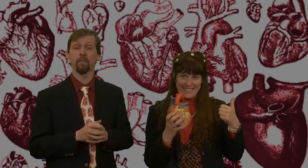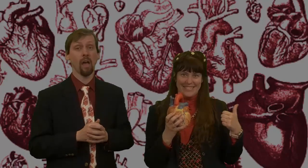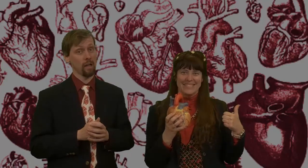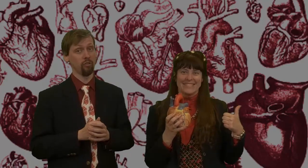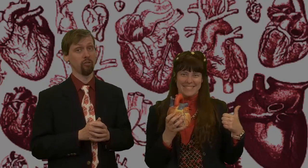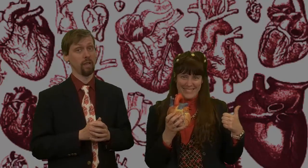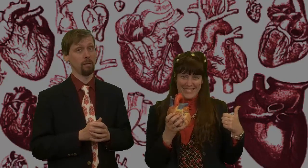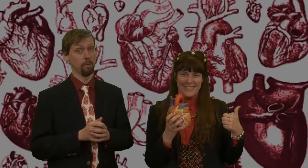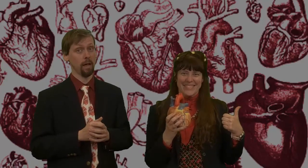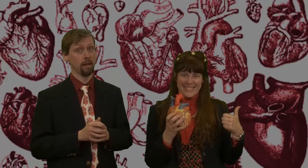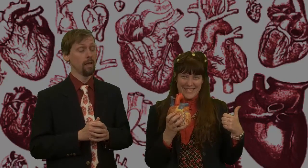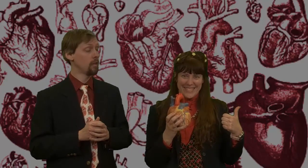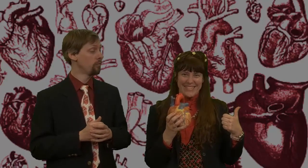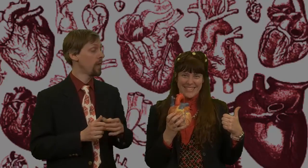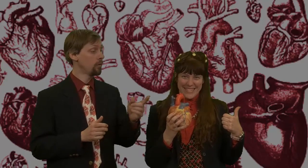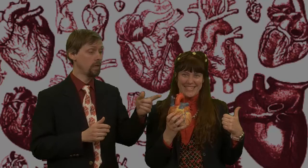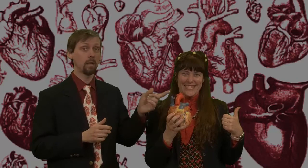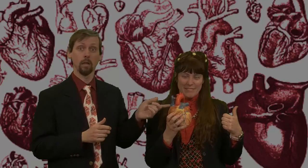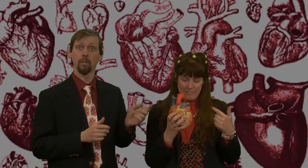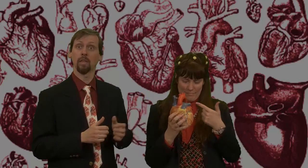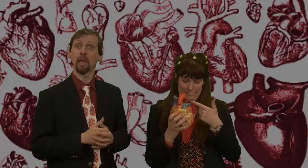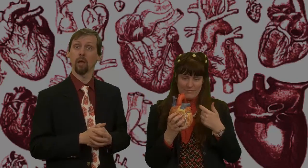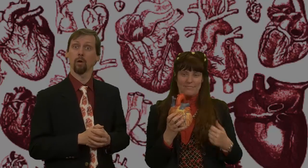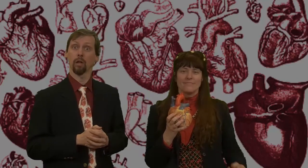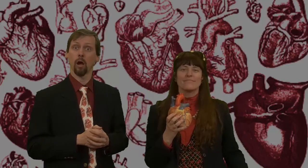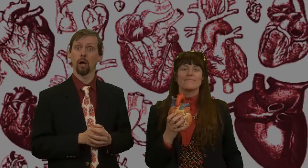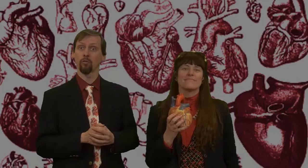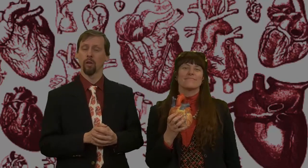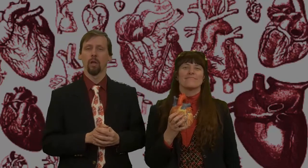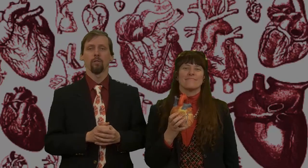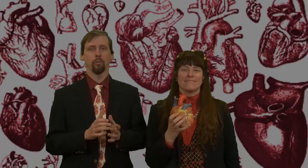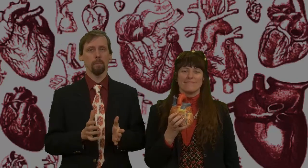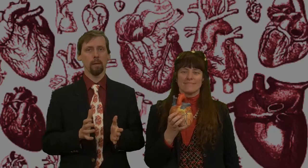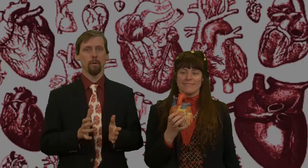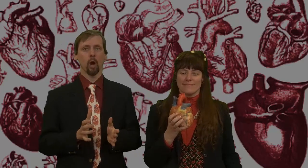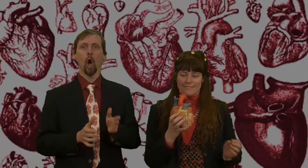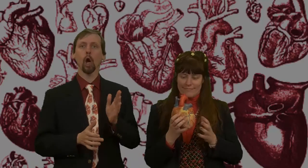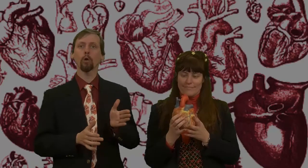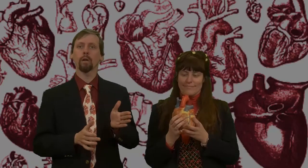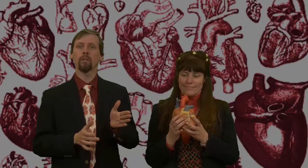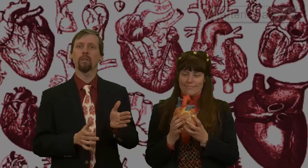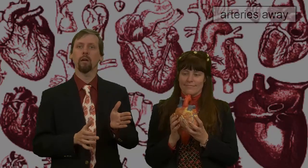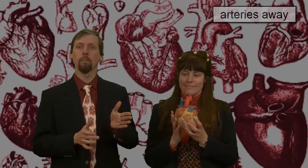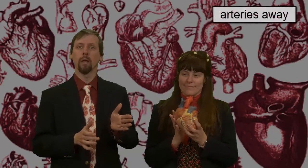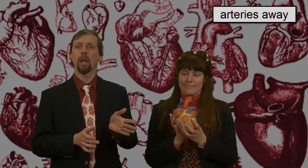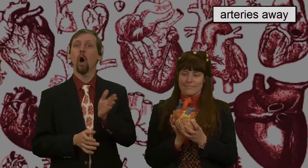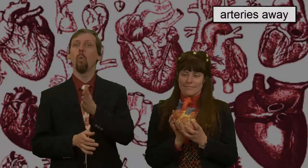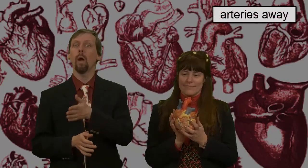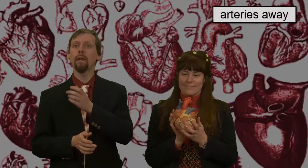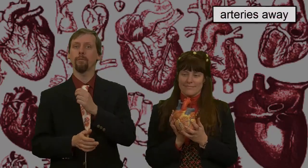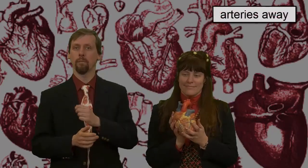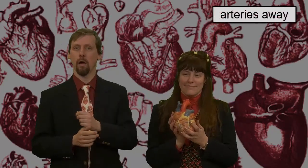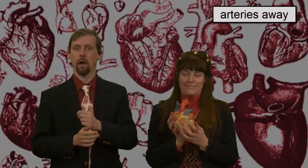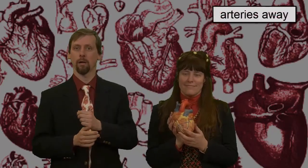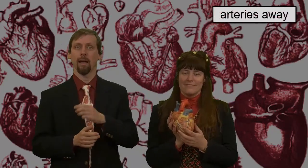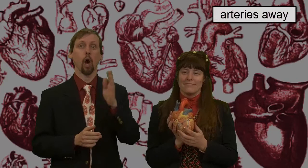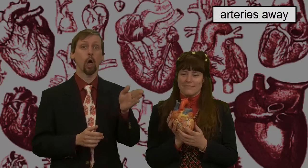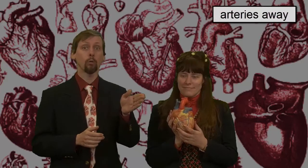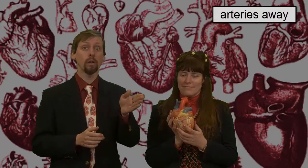oxygenated blood is found in the aortic arch. So remember, arteries carry blood away from the heart, arteries